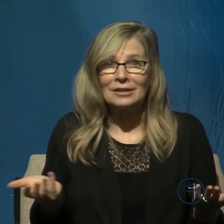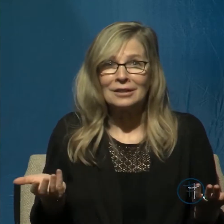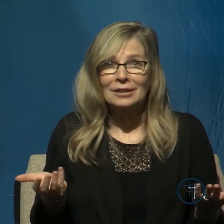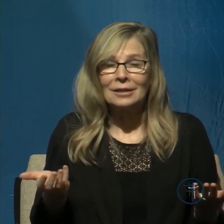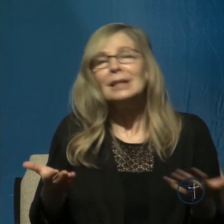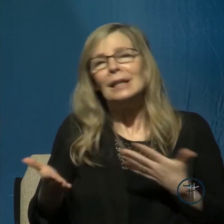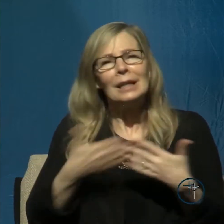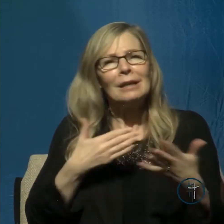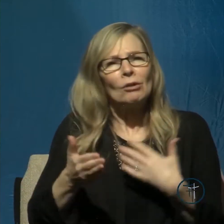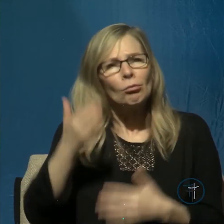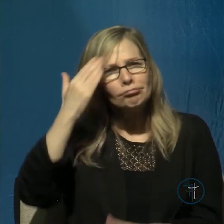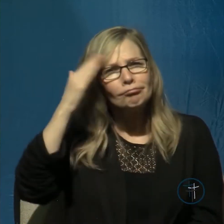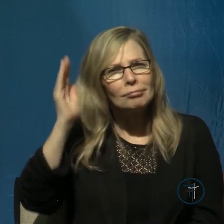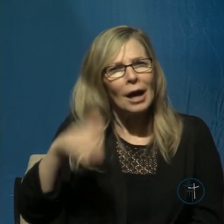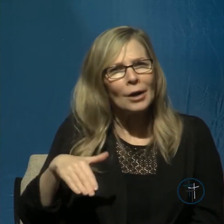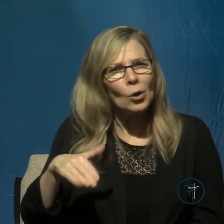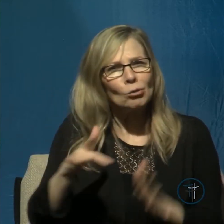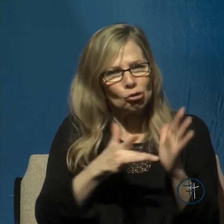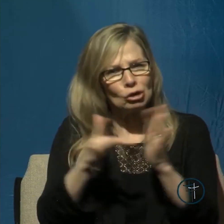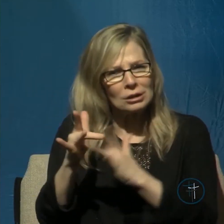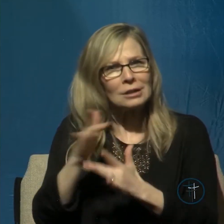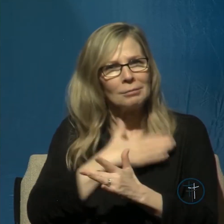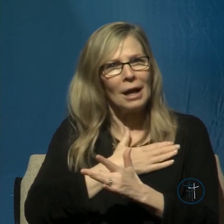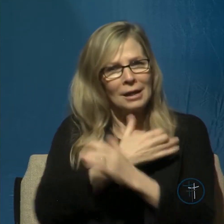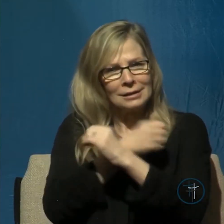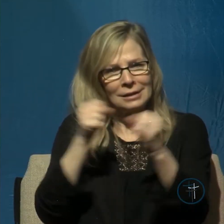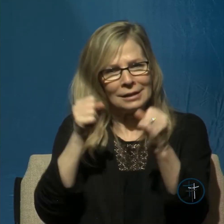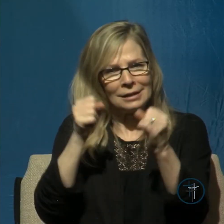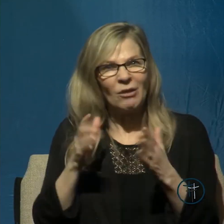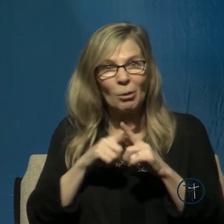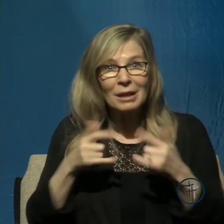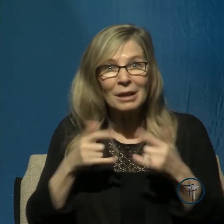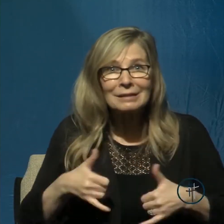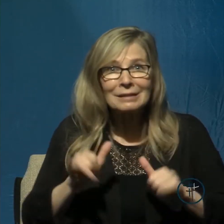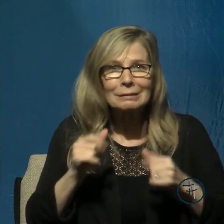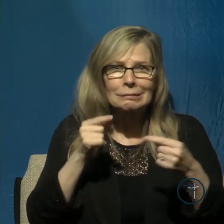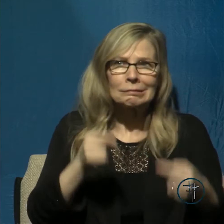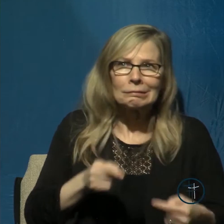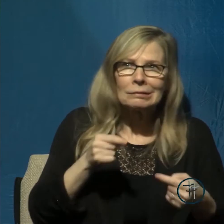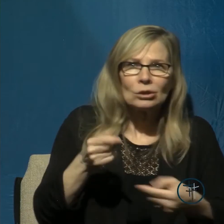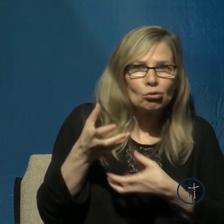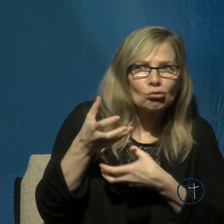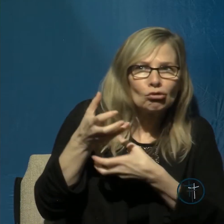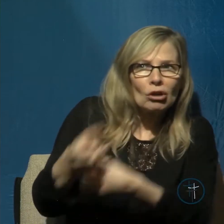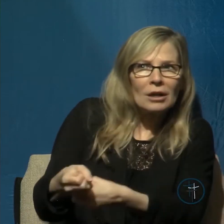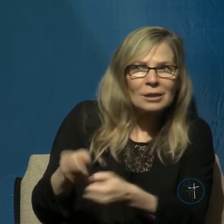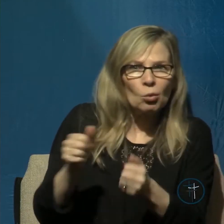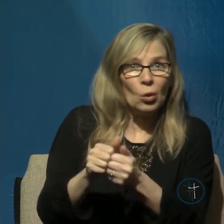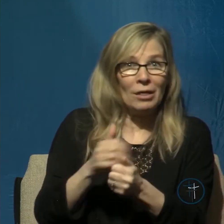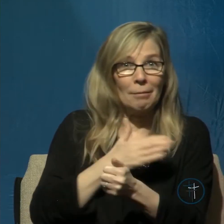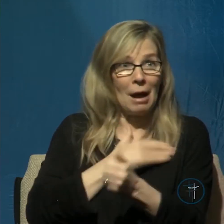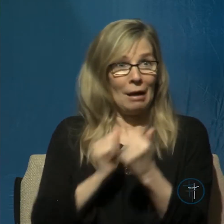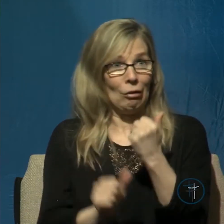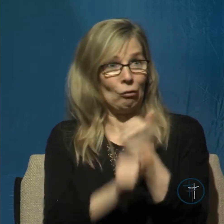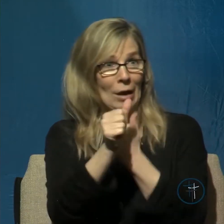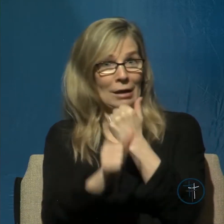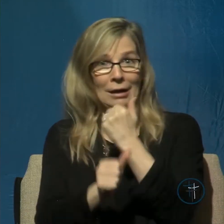as my Lord, as my Savior, I still struggle with trusting him with my threatening circumstances.